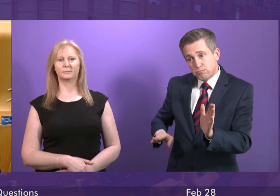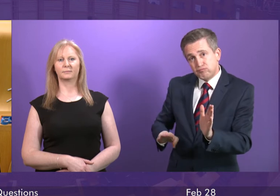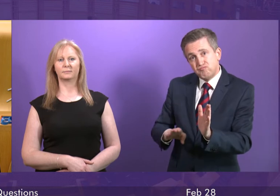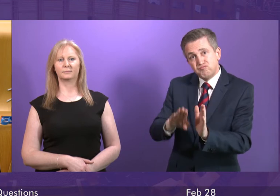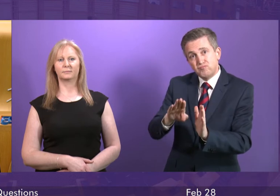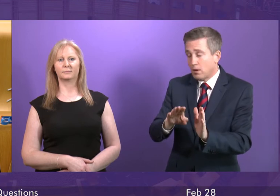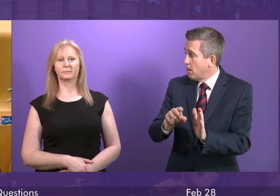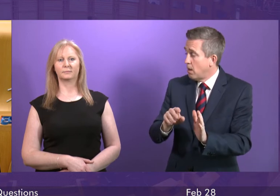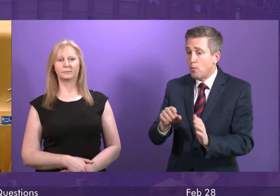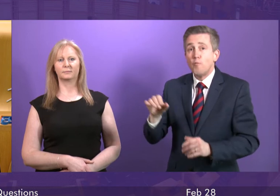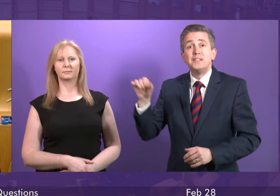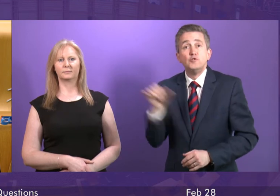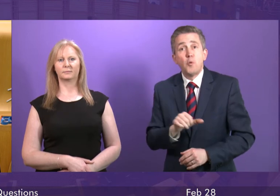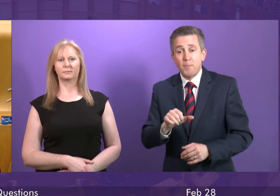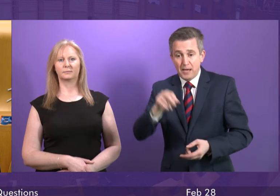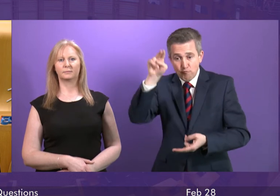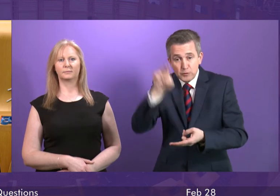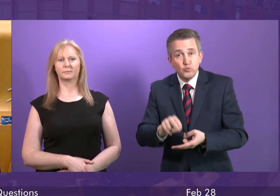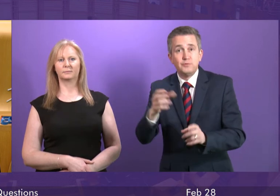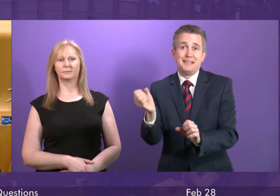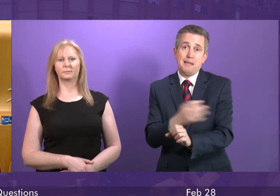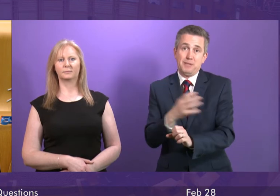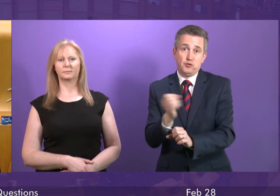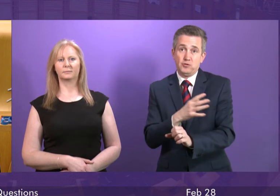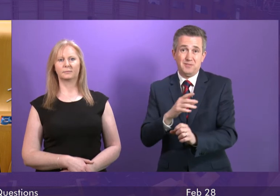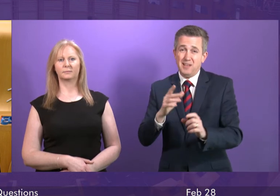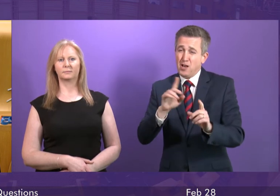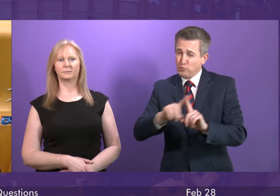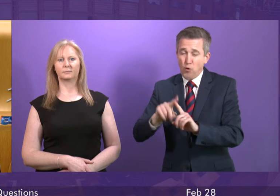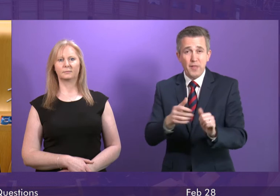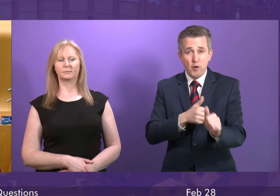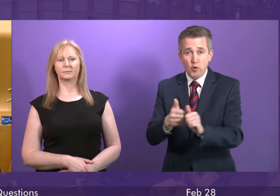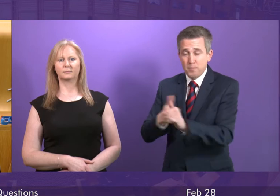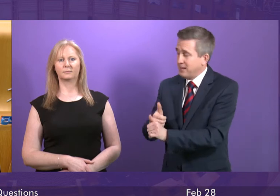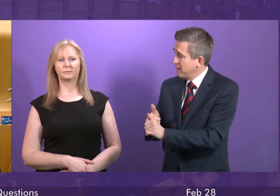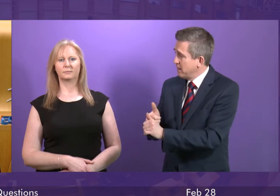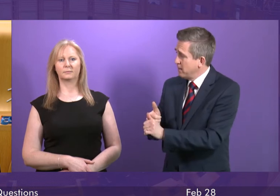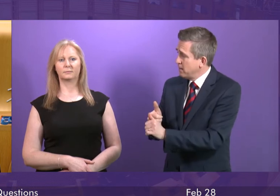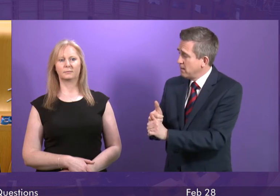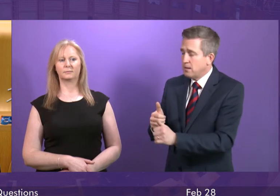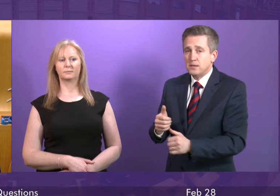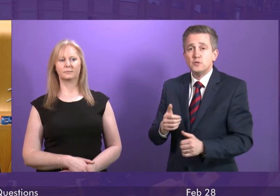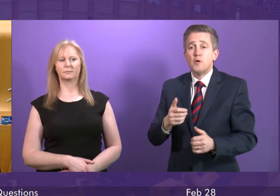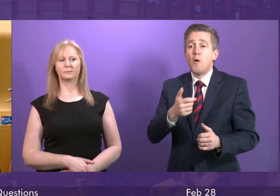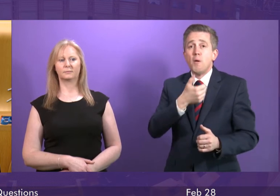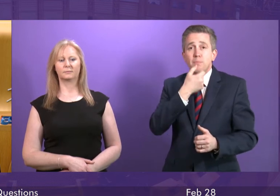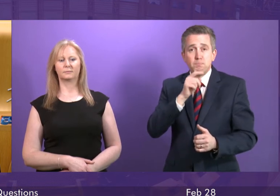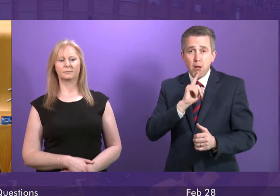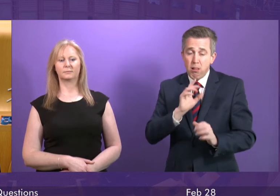be cutting our emissions right across the economy. So we are still shifting away from public transport and active transport and